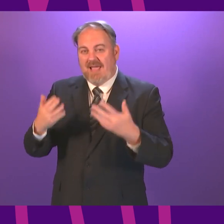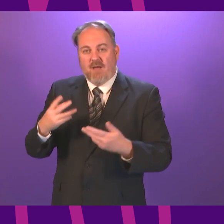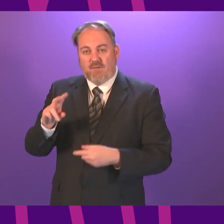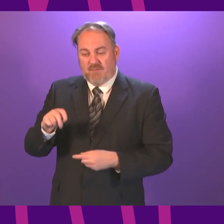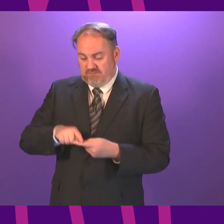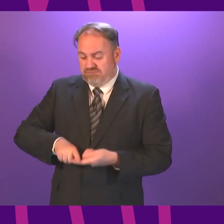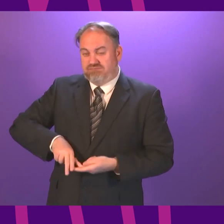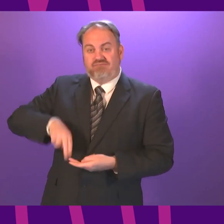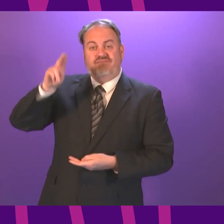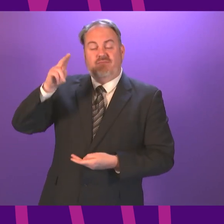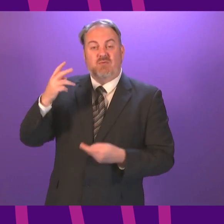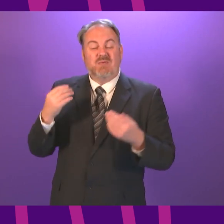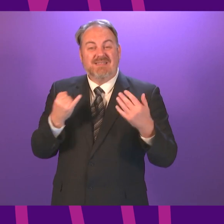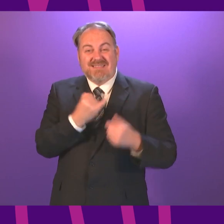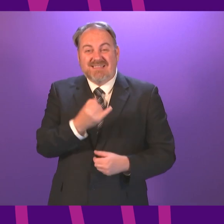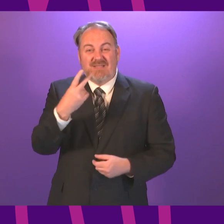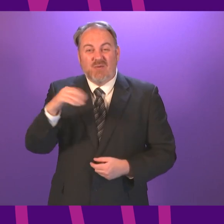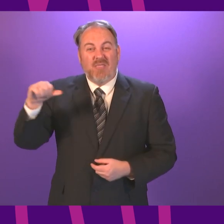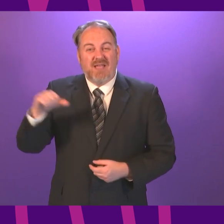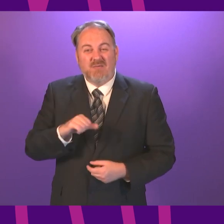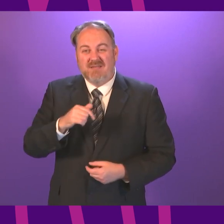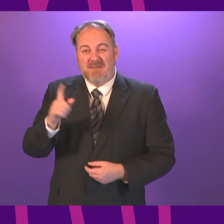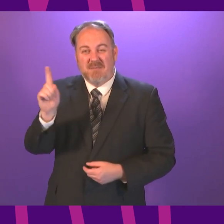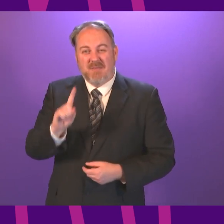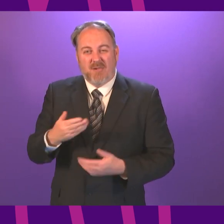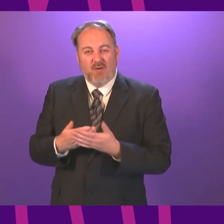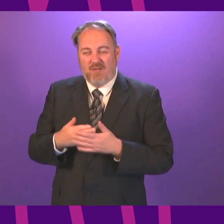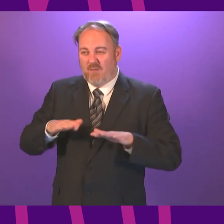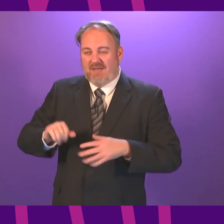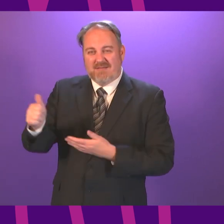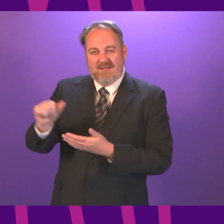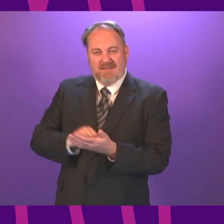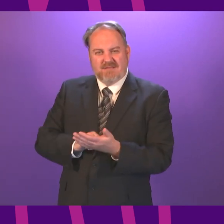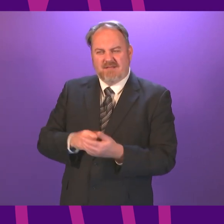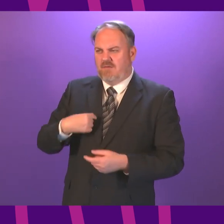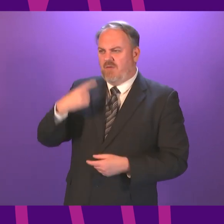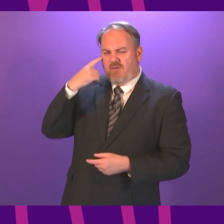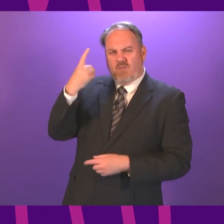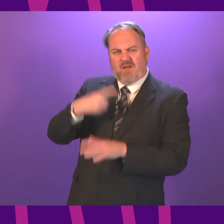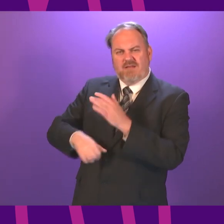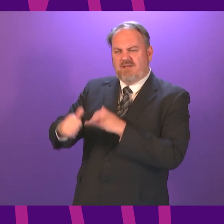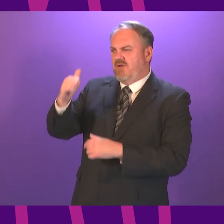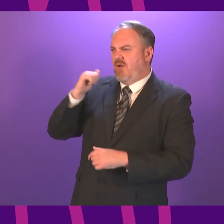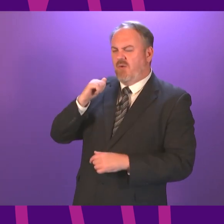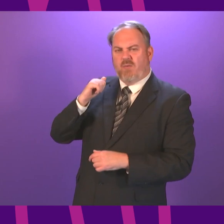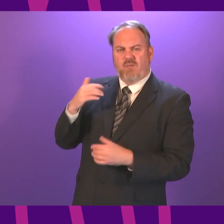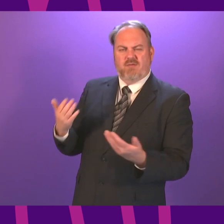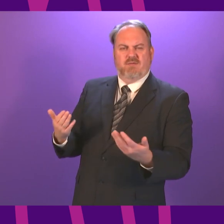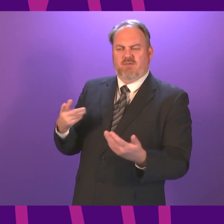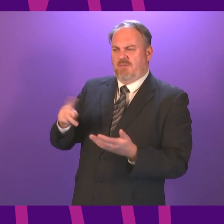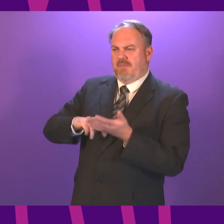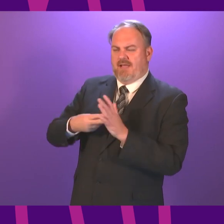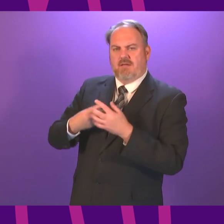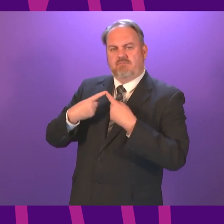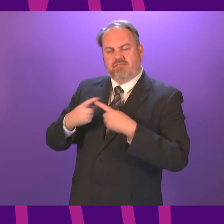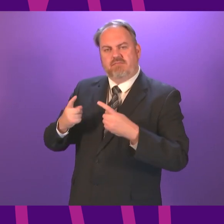I ask the first minister we had an NHS remobilisation plan less than a year ago now we have another NHS